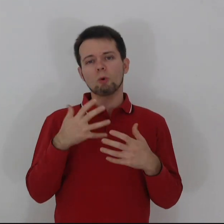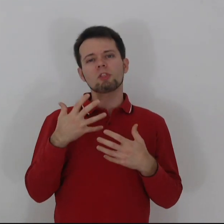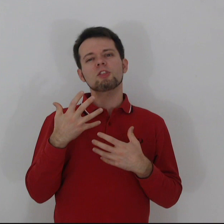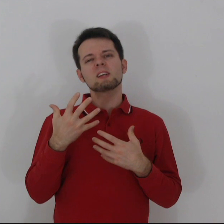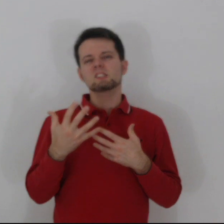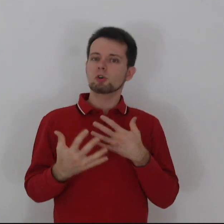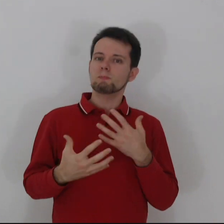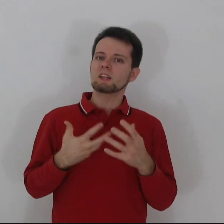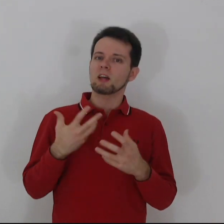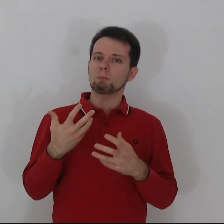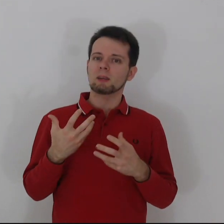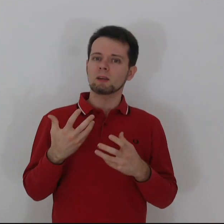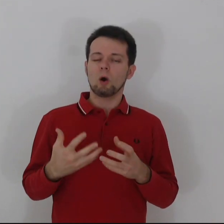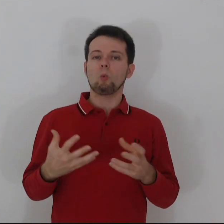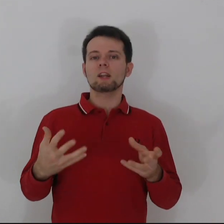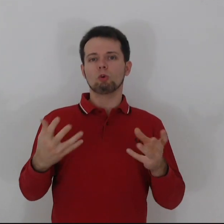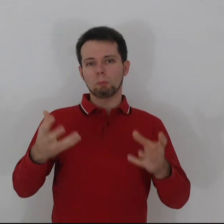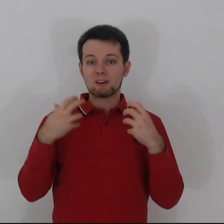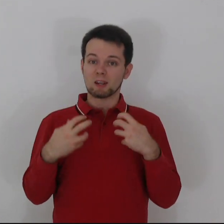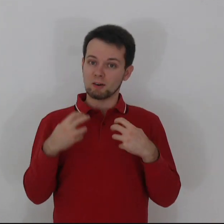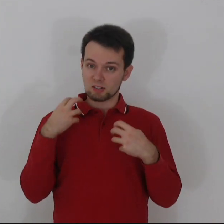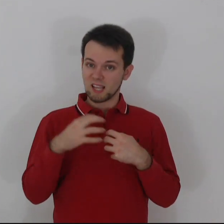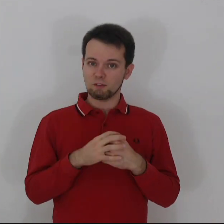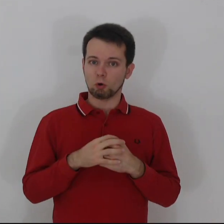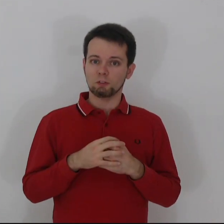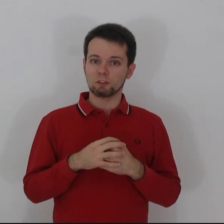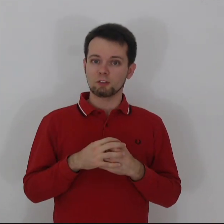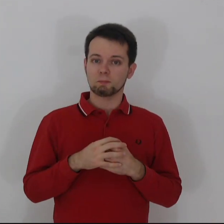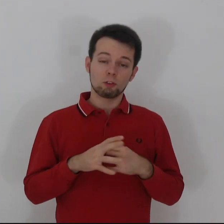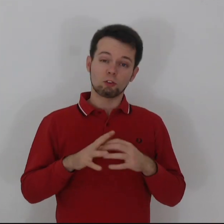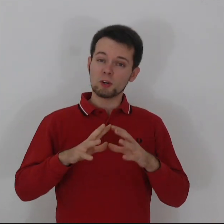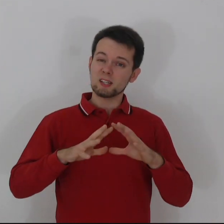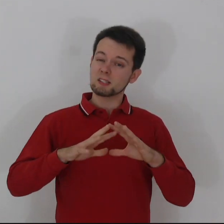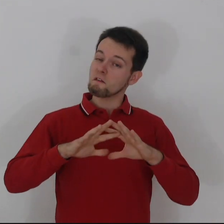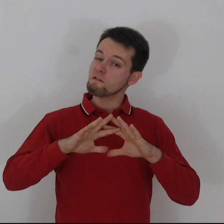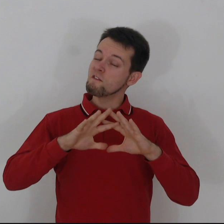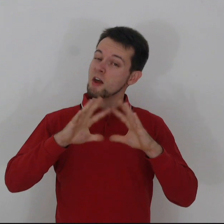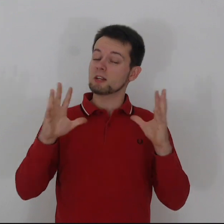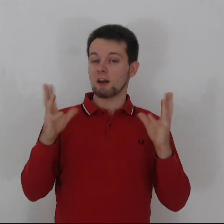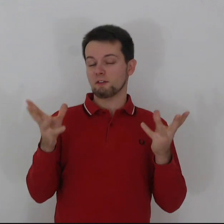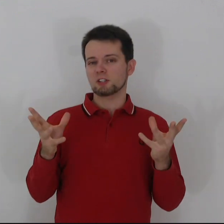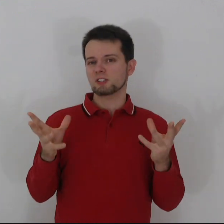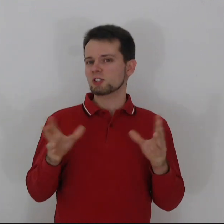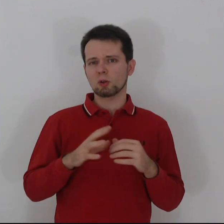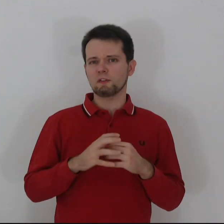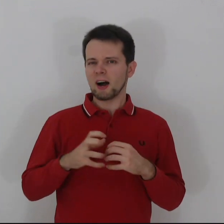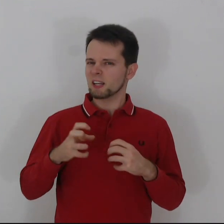what things could be developing when your player characters get involved. The story seats are very diverse, so you'll find